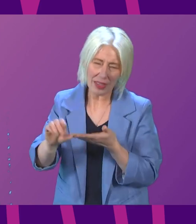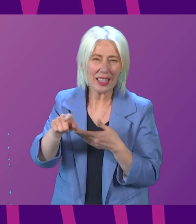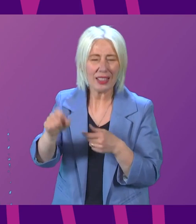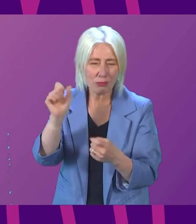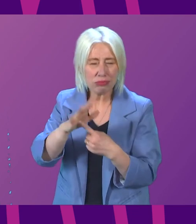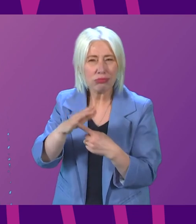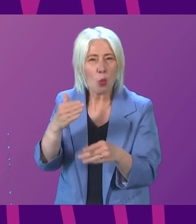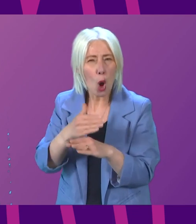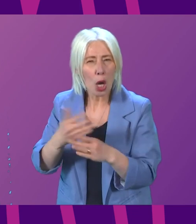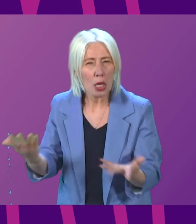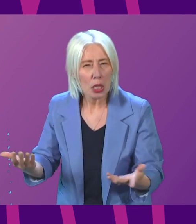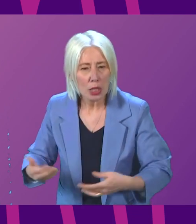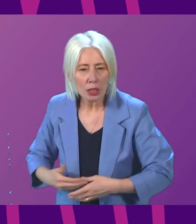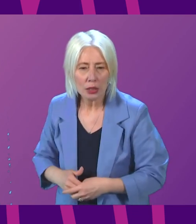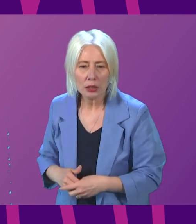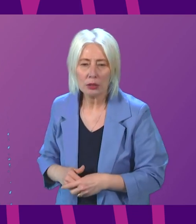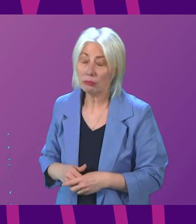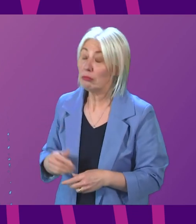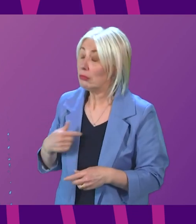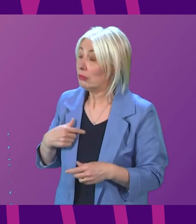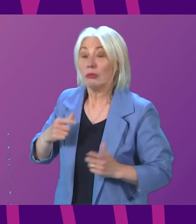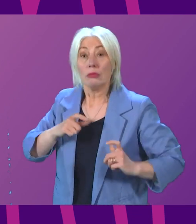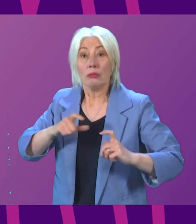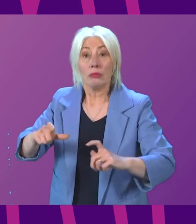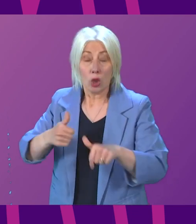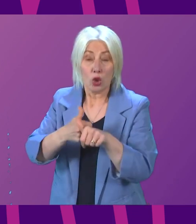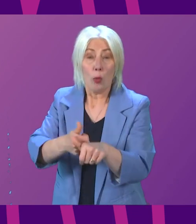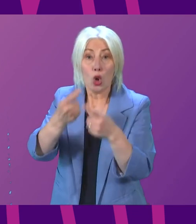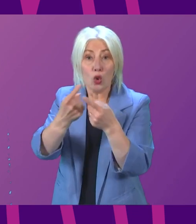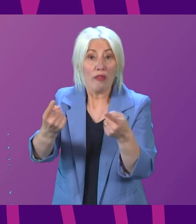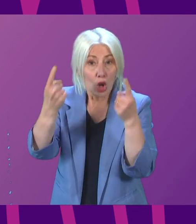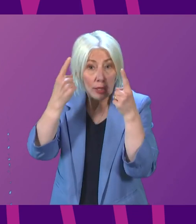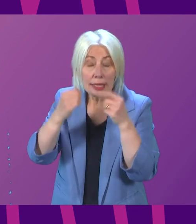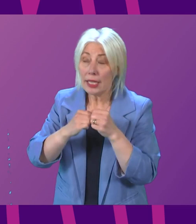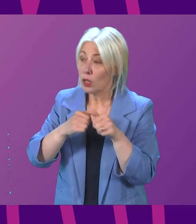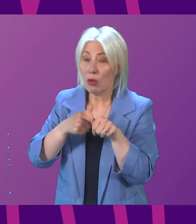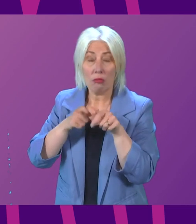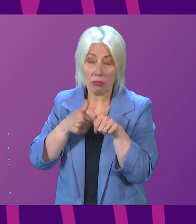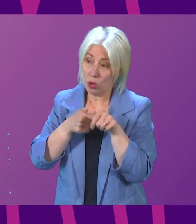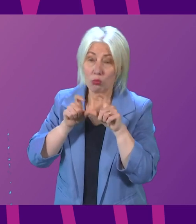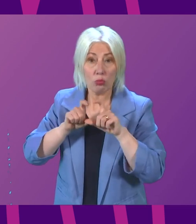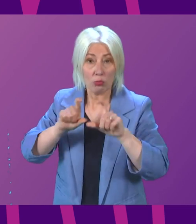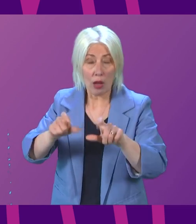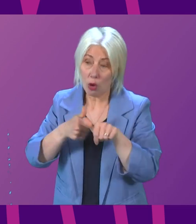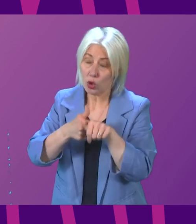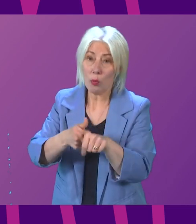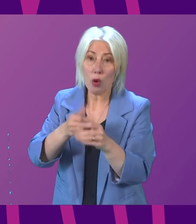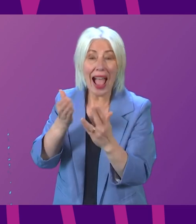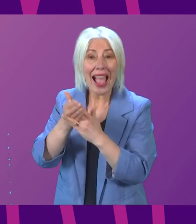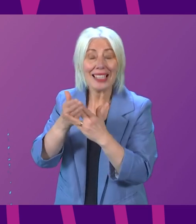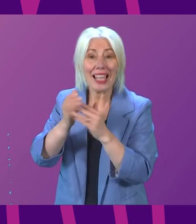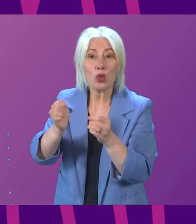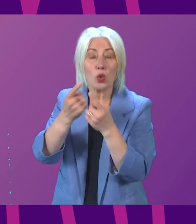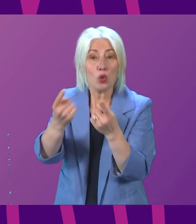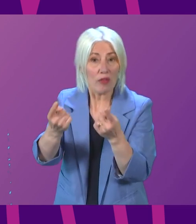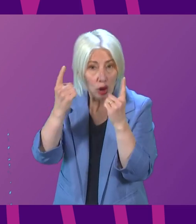work? We will continue to support our universities, will continue to support fair access to our universities, and